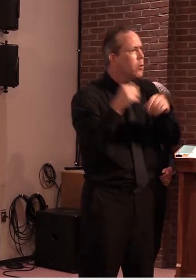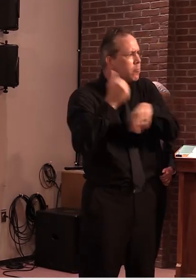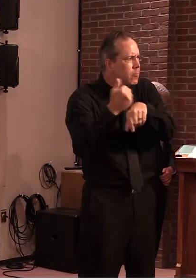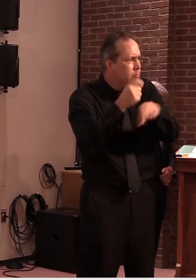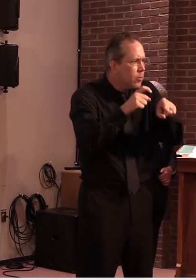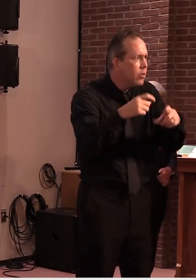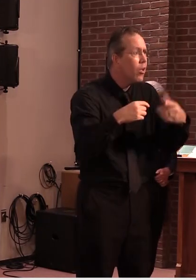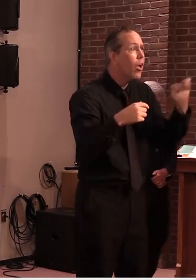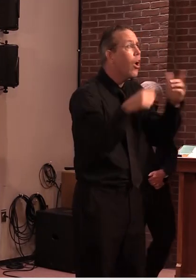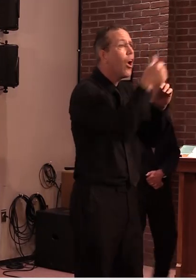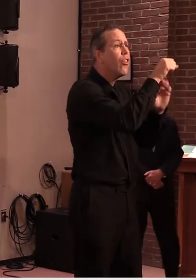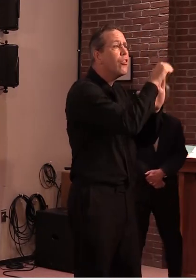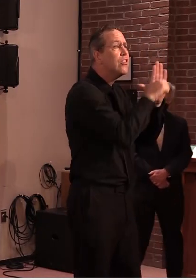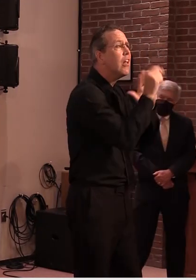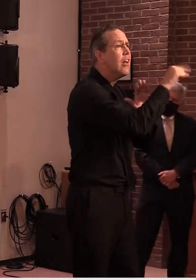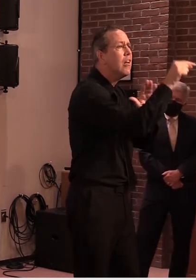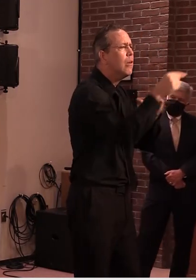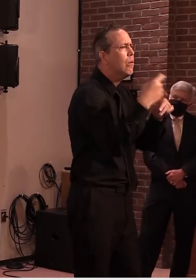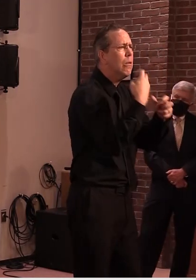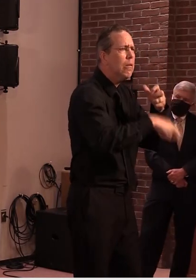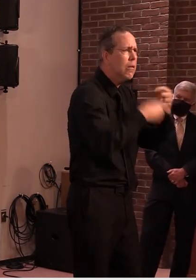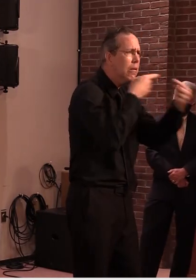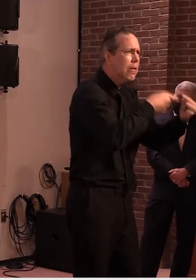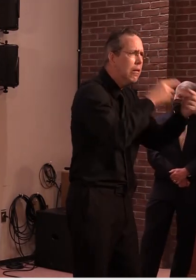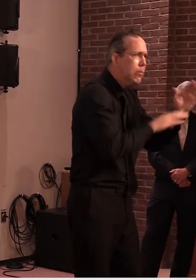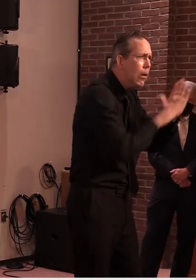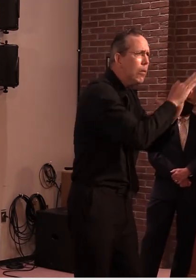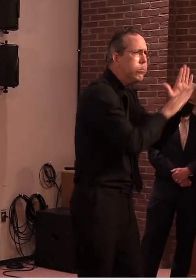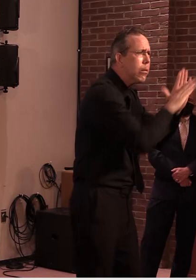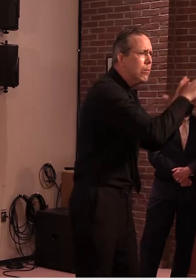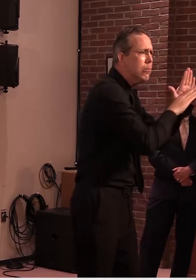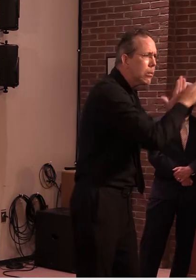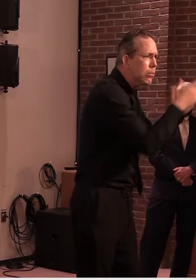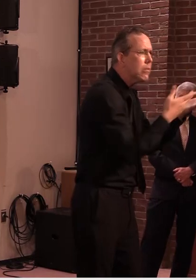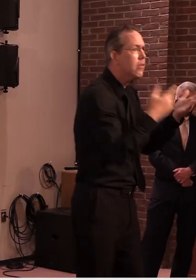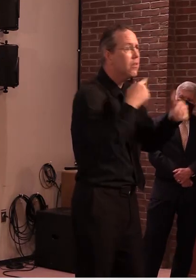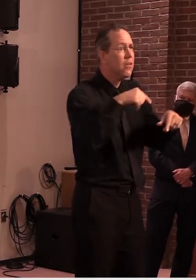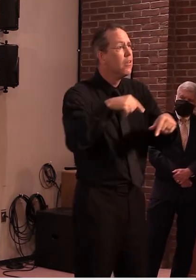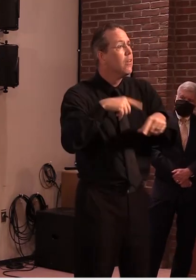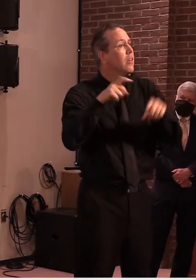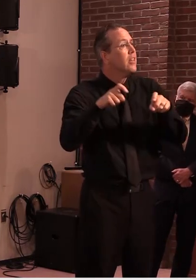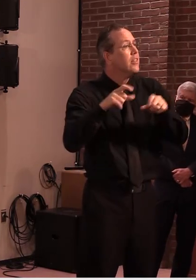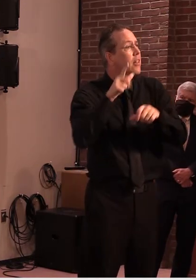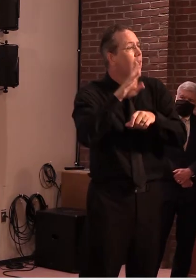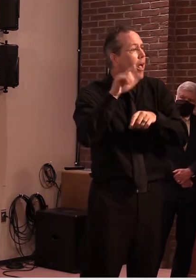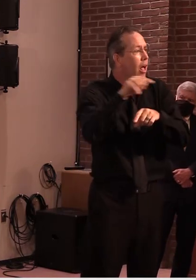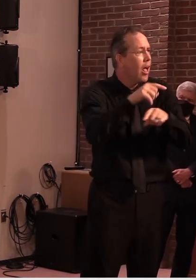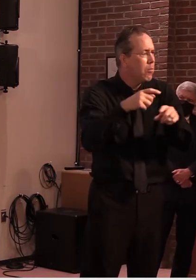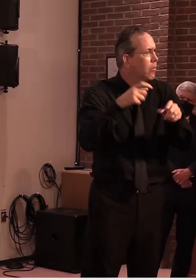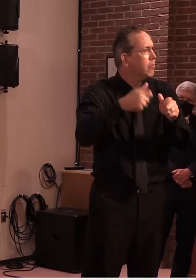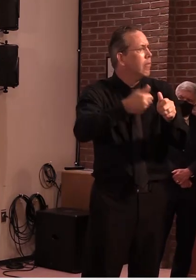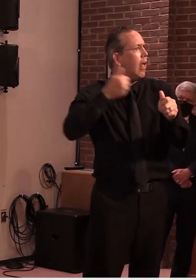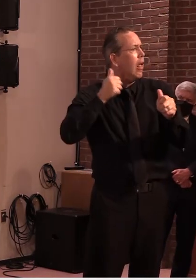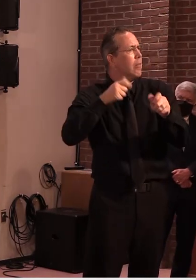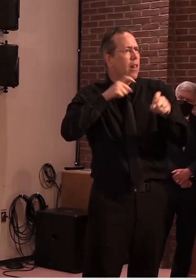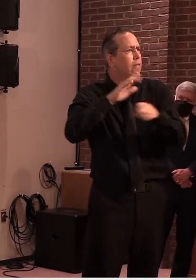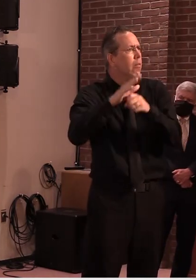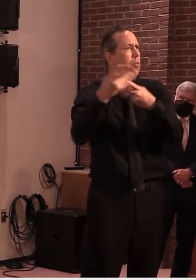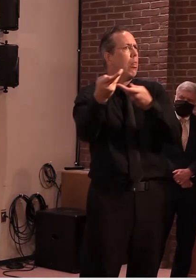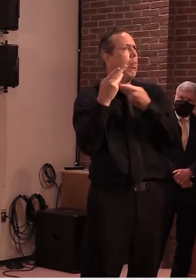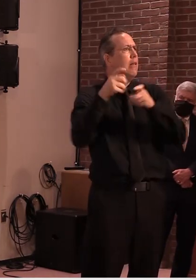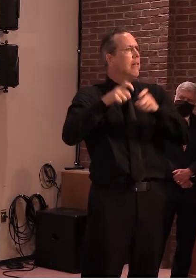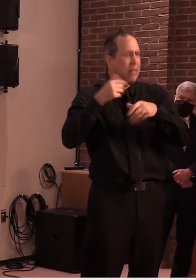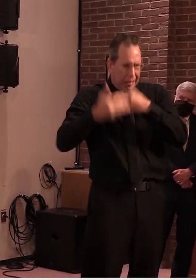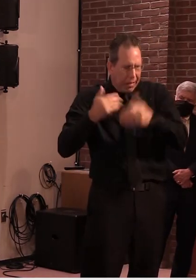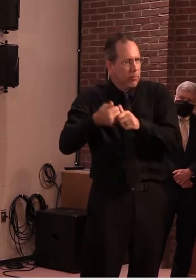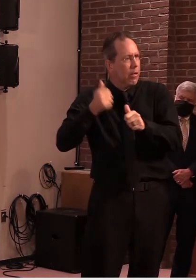times that national labs are strained my team continues to do all we can to make sure we maintain and build our